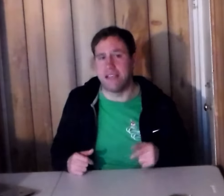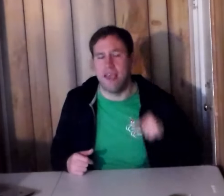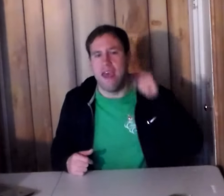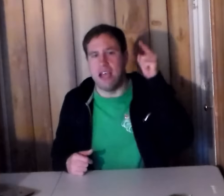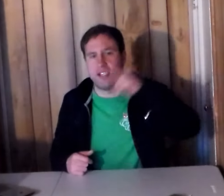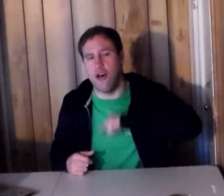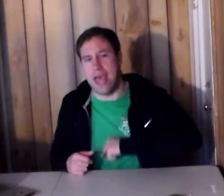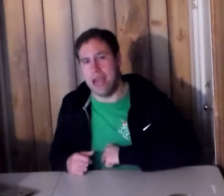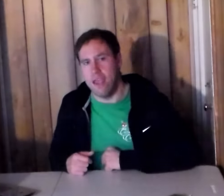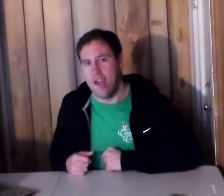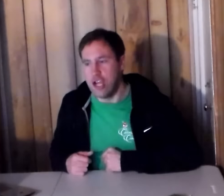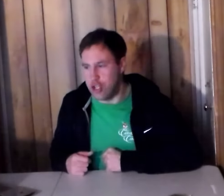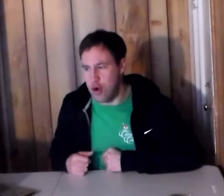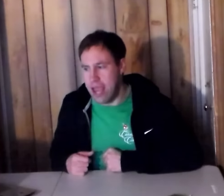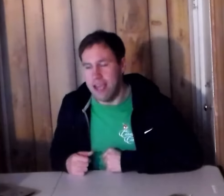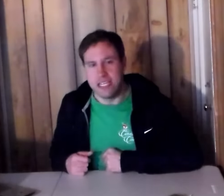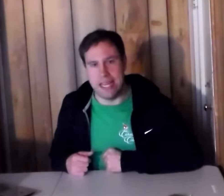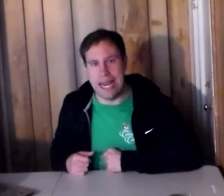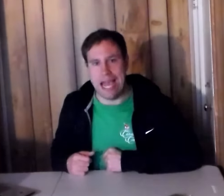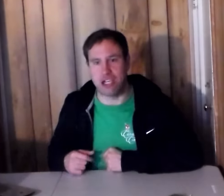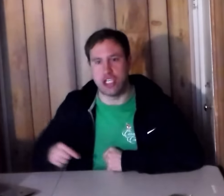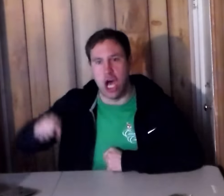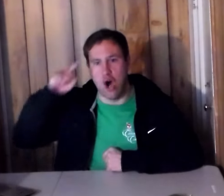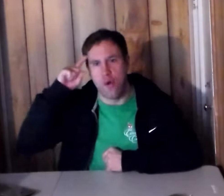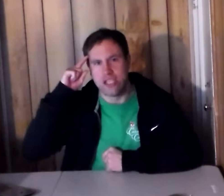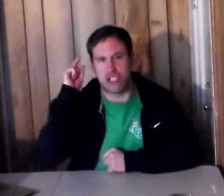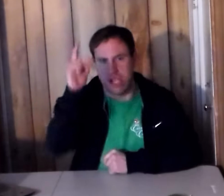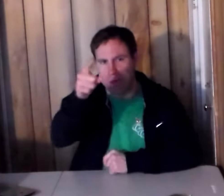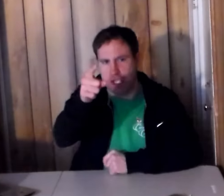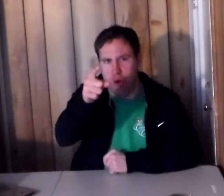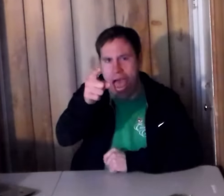guys. Until then, tune in to the next show. Subscribe!